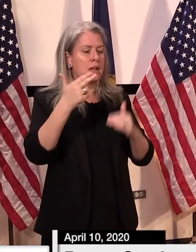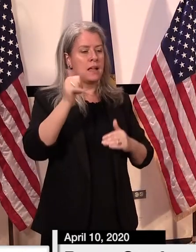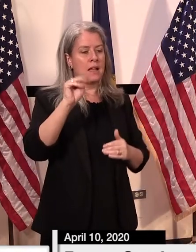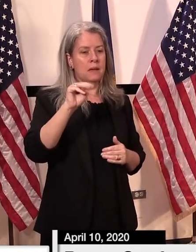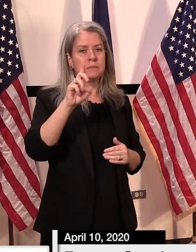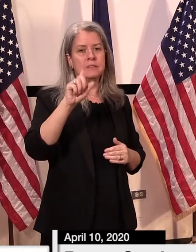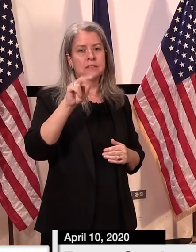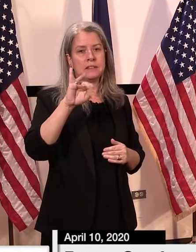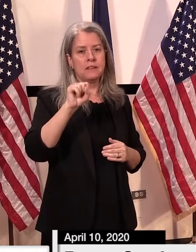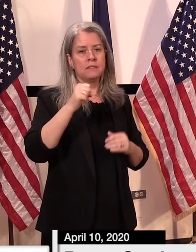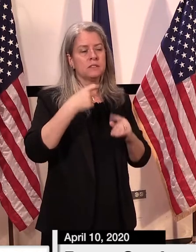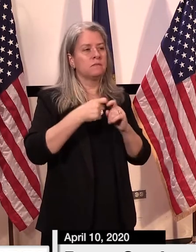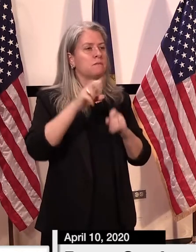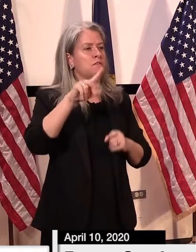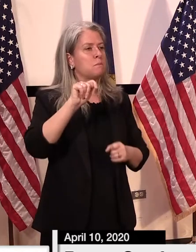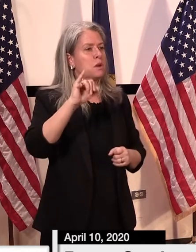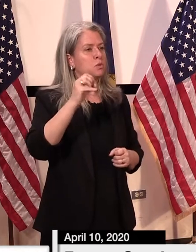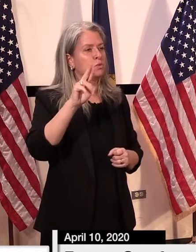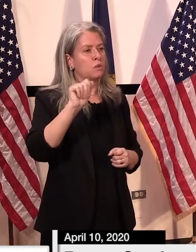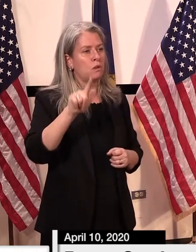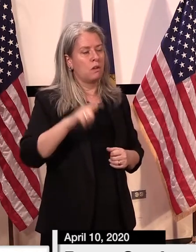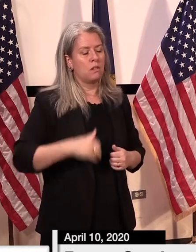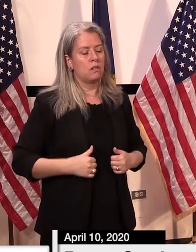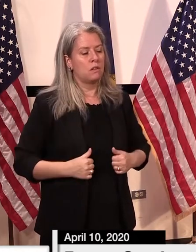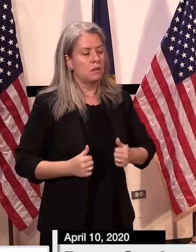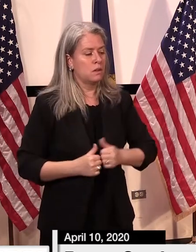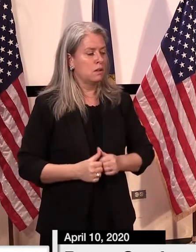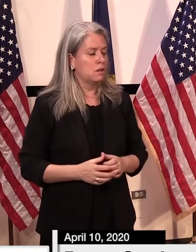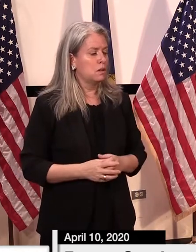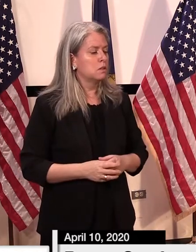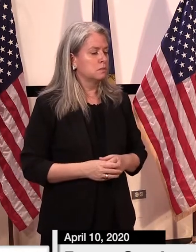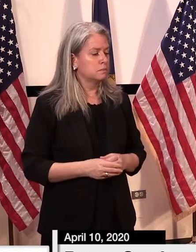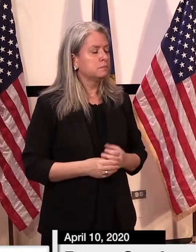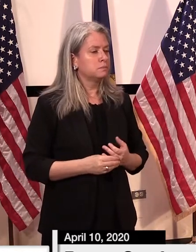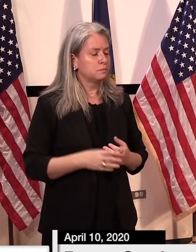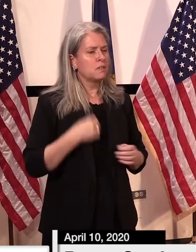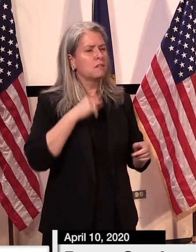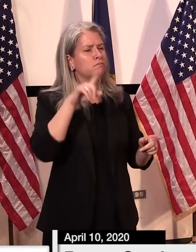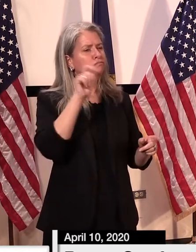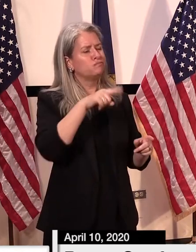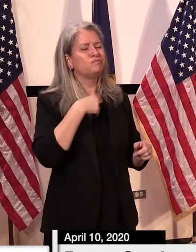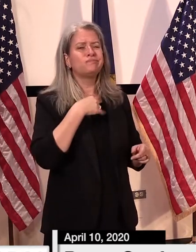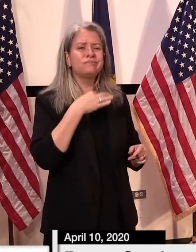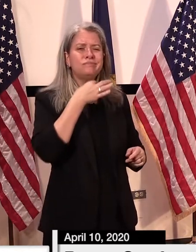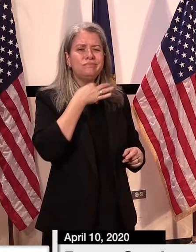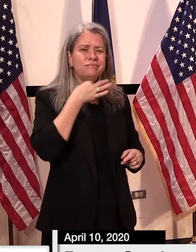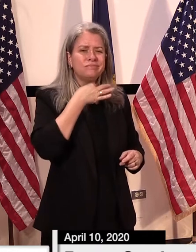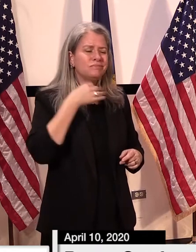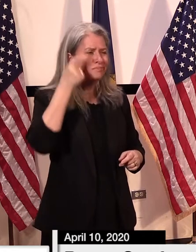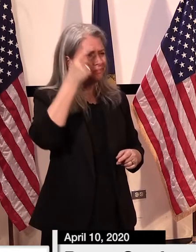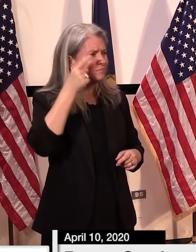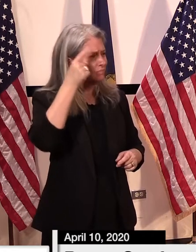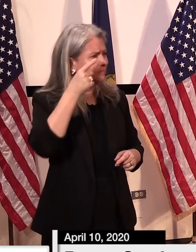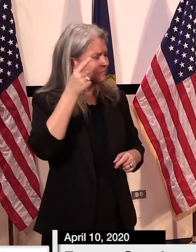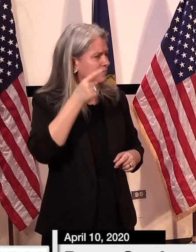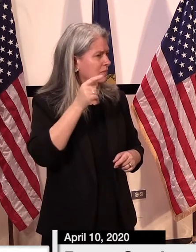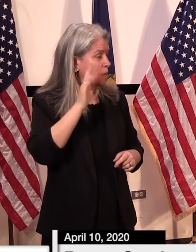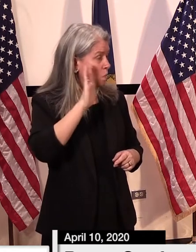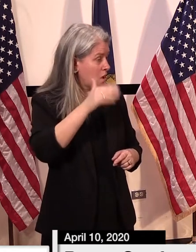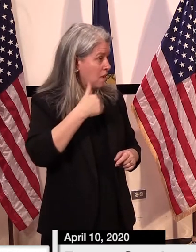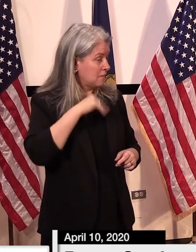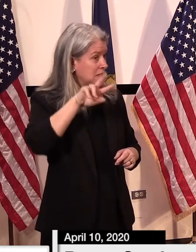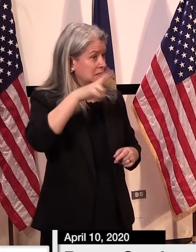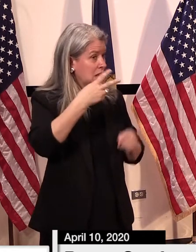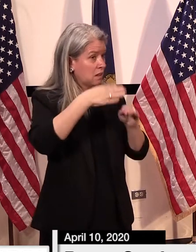davis vermont journal i've got a question i've been curious about uh the question of whether there's going to be a second